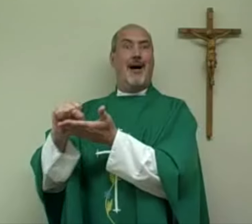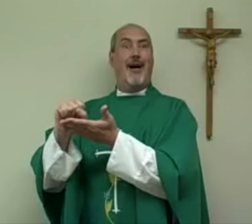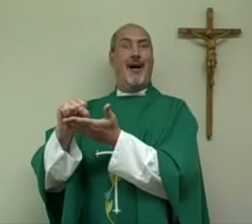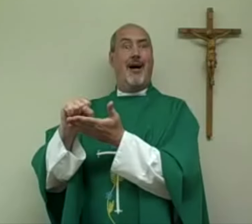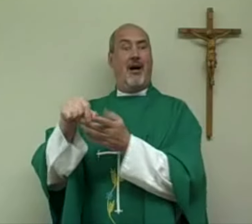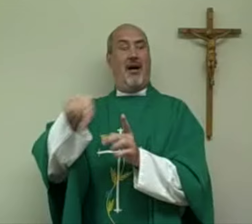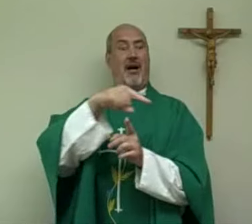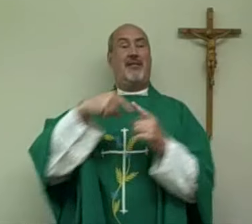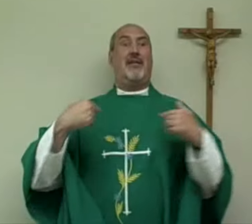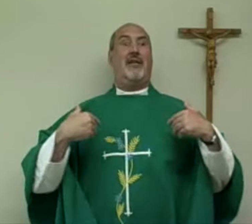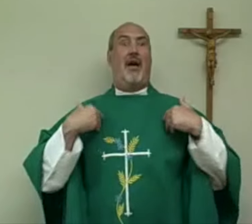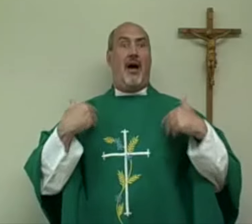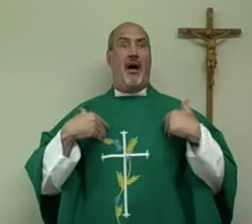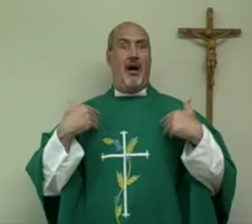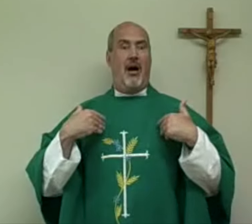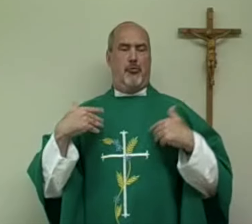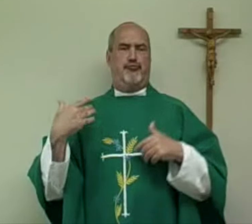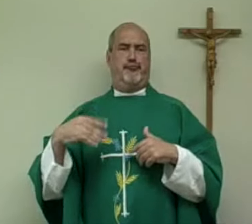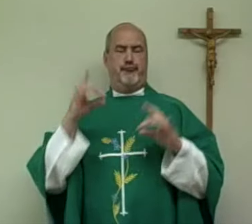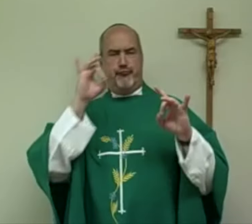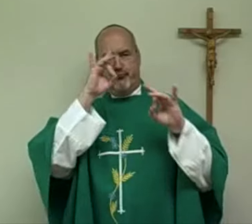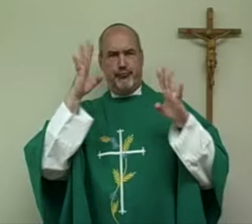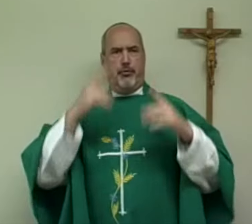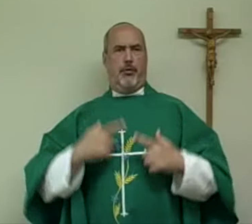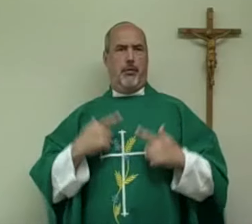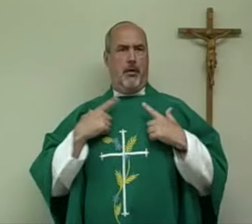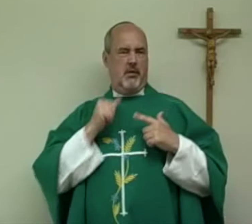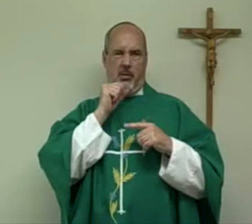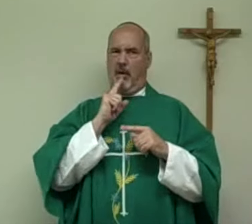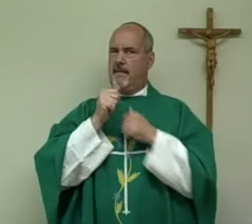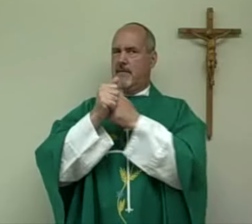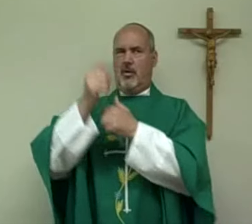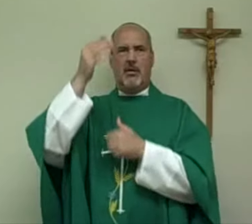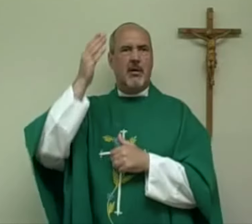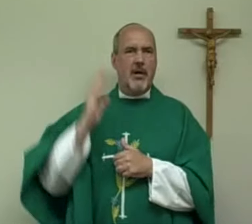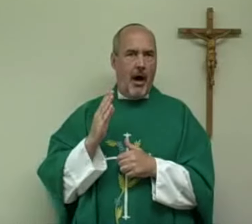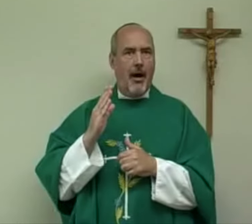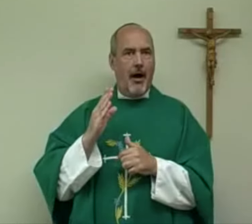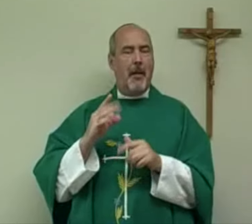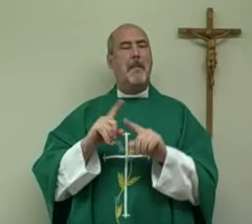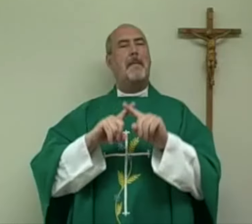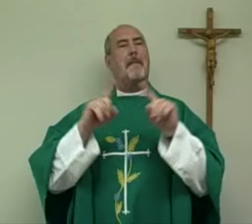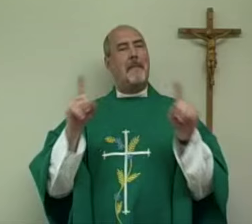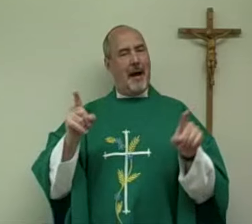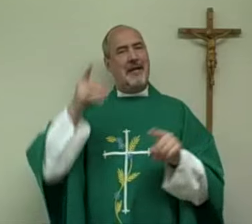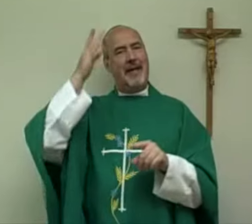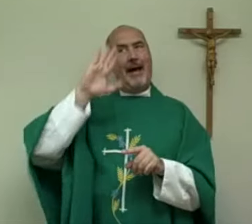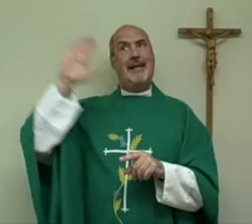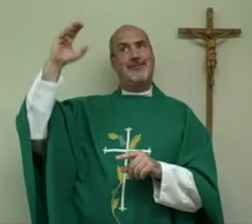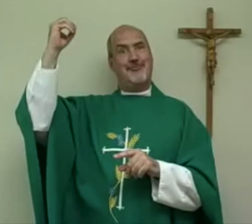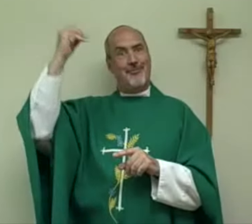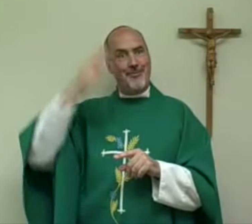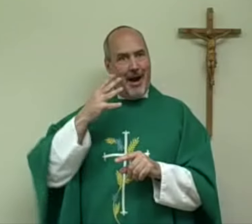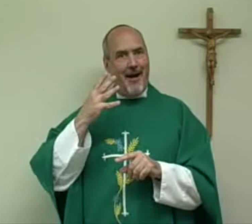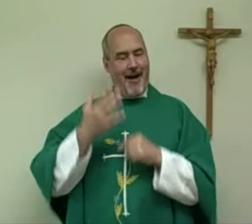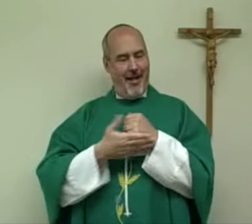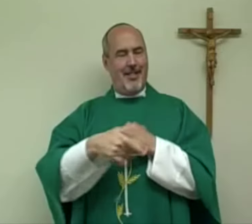Last week we talked about various saints who, in their youth, led pretty wild lives and didn't really follow God,